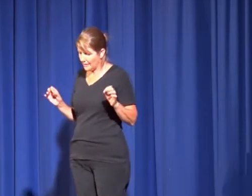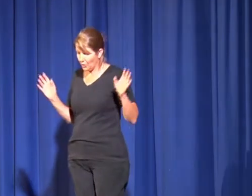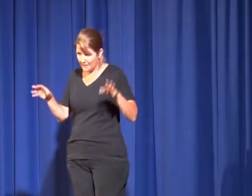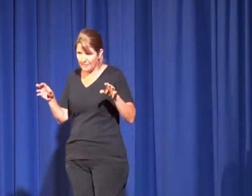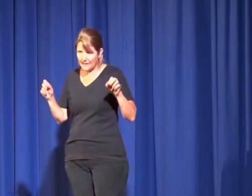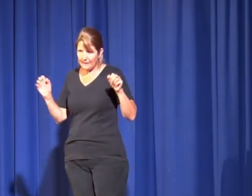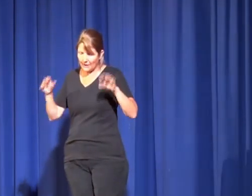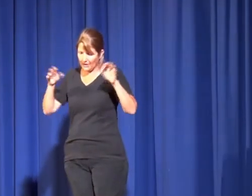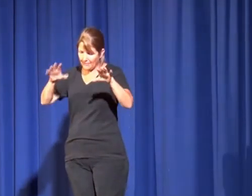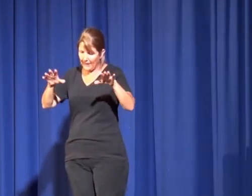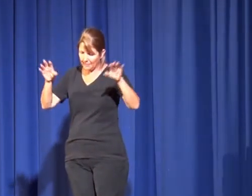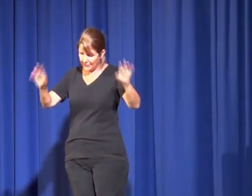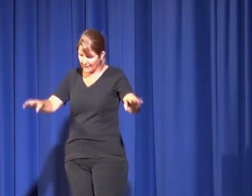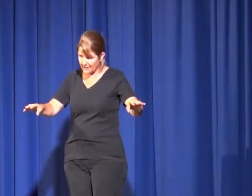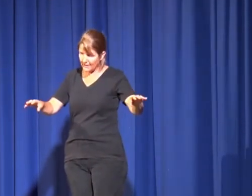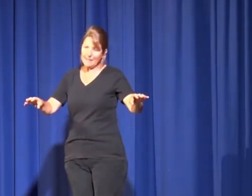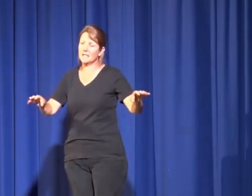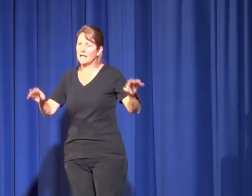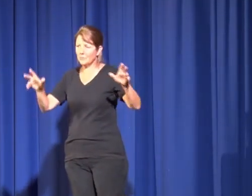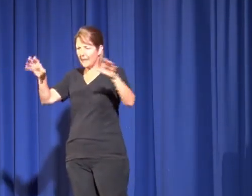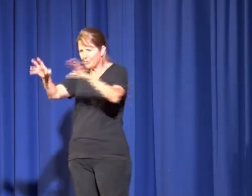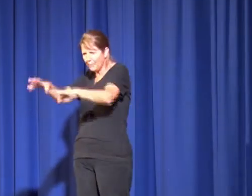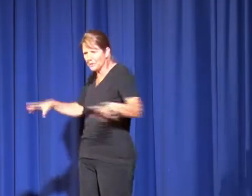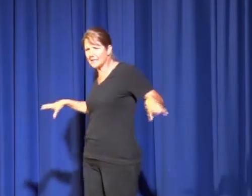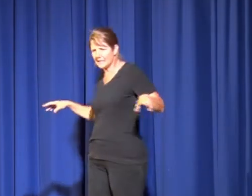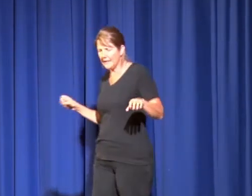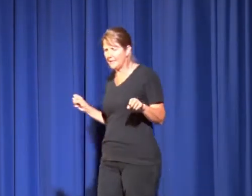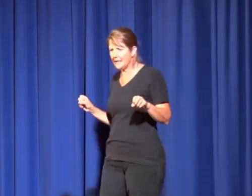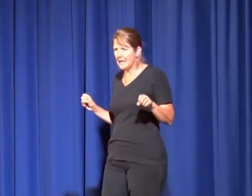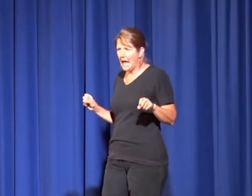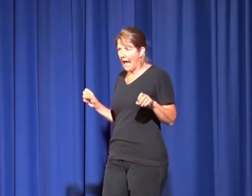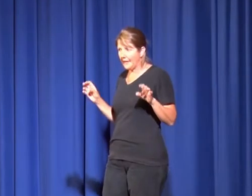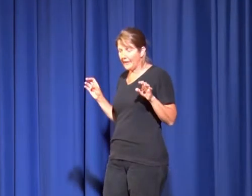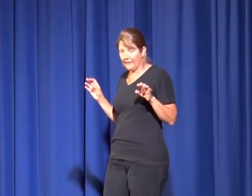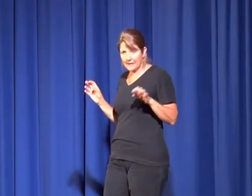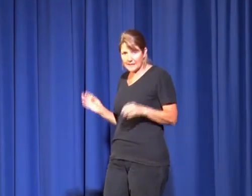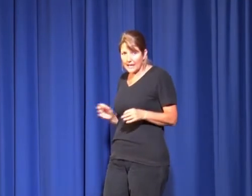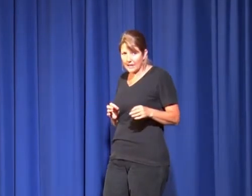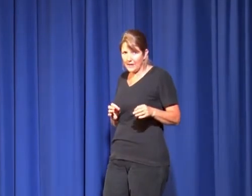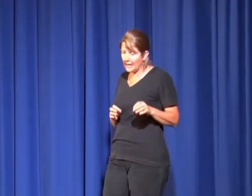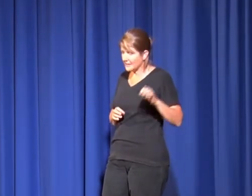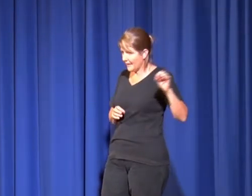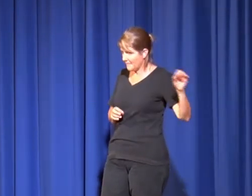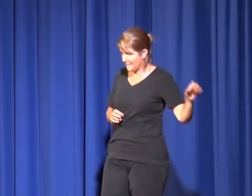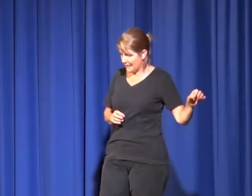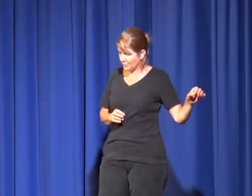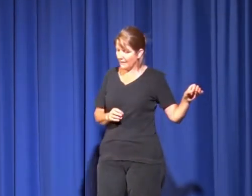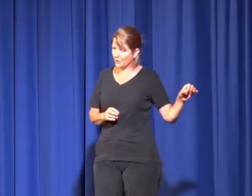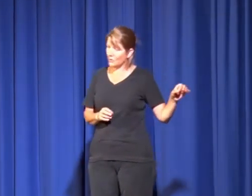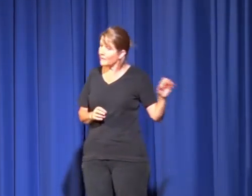got into bed, and then they got up and they put the letters on their bedside table, they put bolsters under their bed, and then they snuck out of the house and they met around the corner,